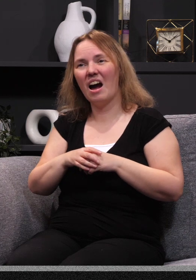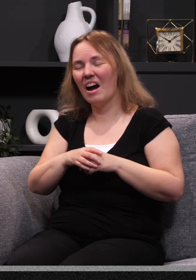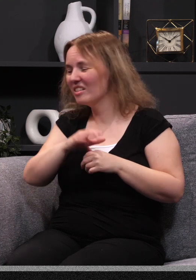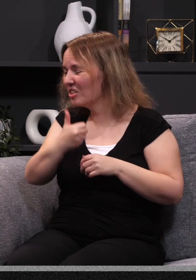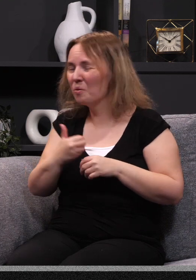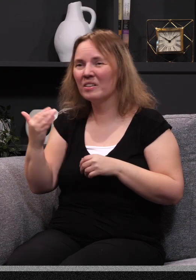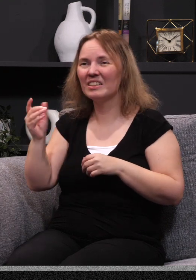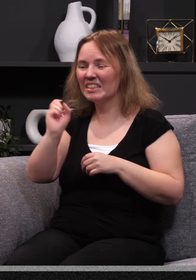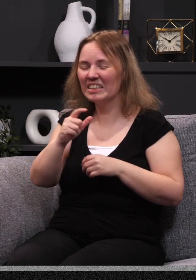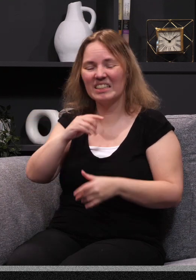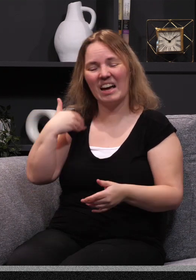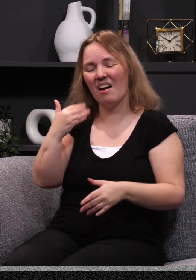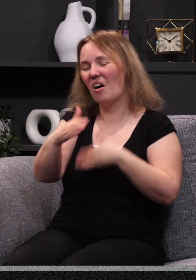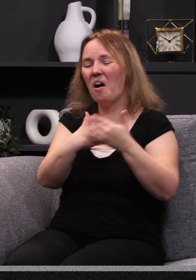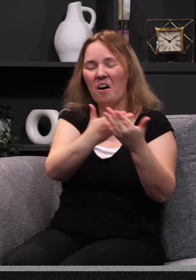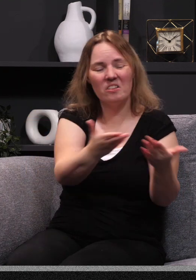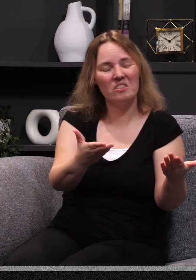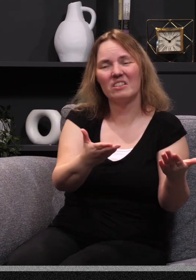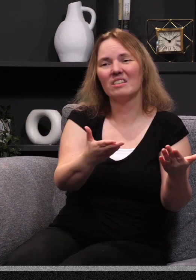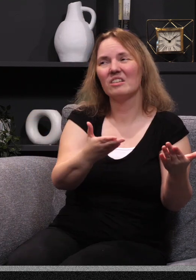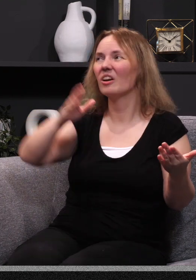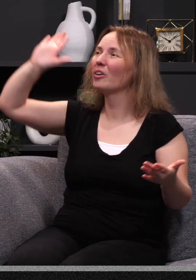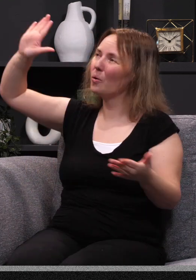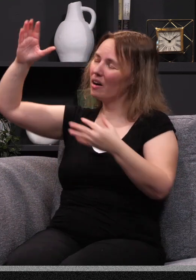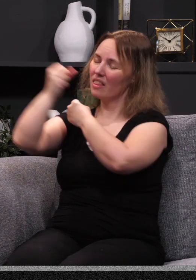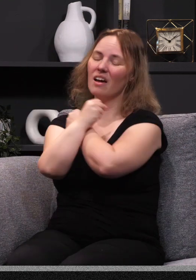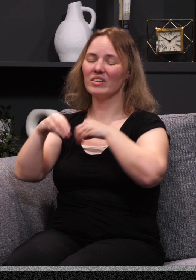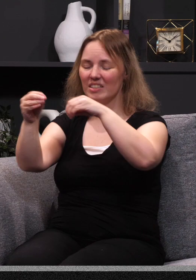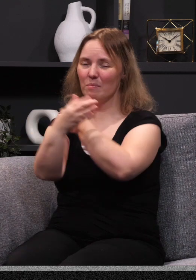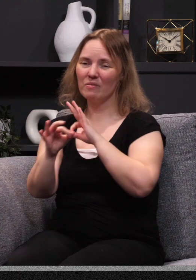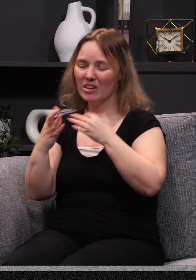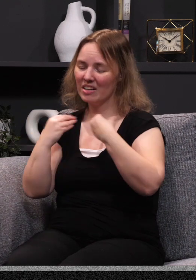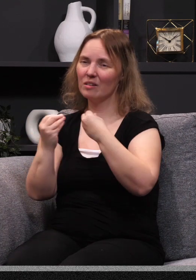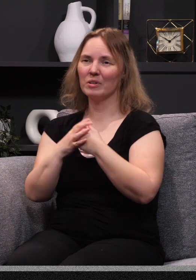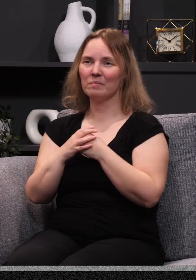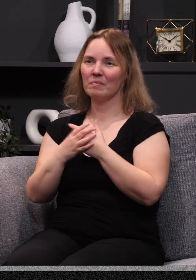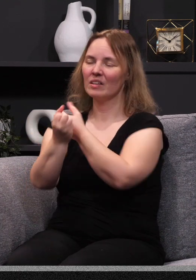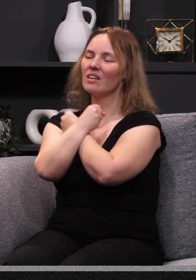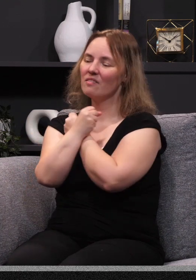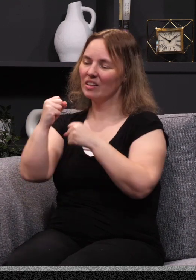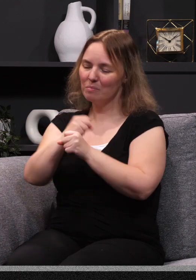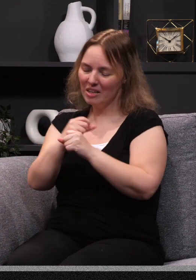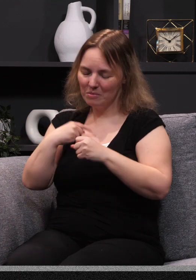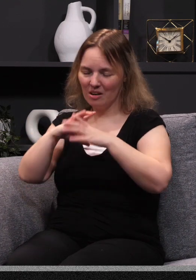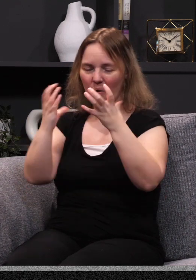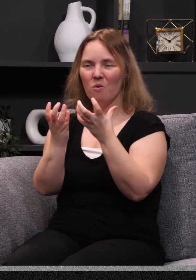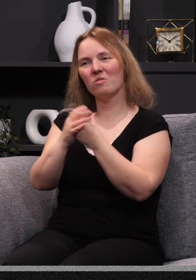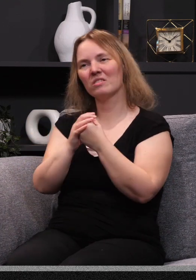be medicated. Yes, I've said it. I don't have to have all that kind of stuff. Your love can set me free. Your love can heal me. Your love can make me